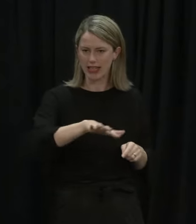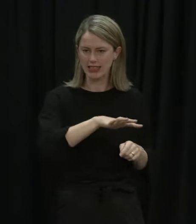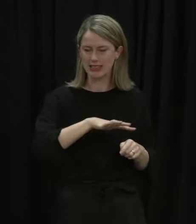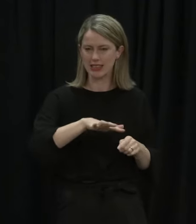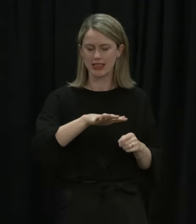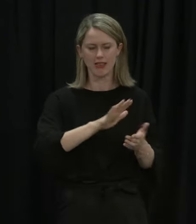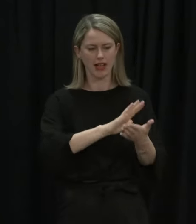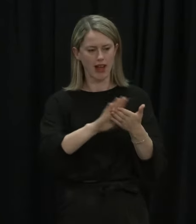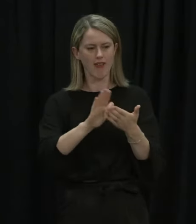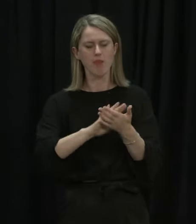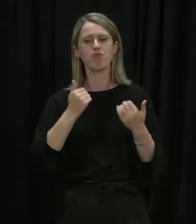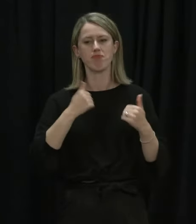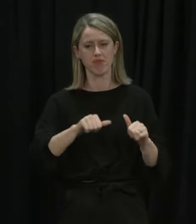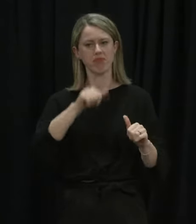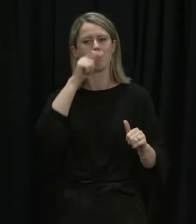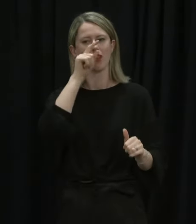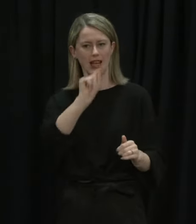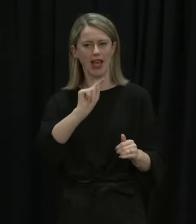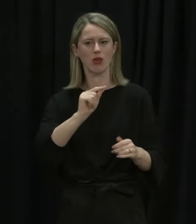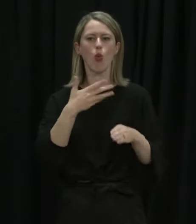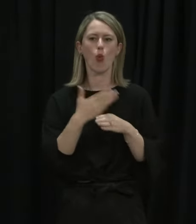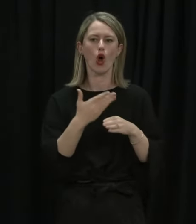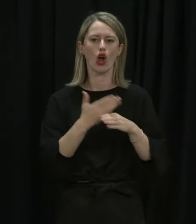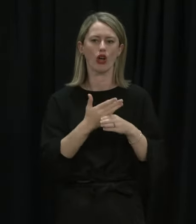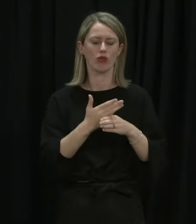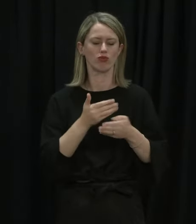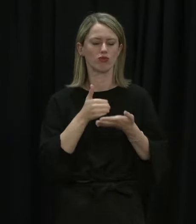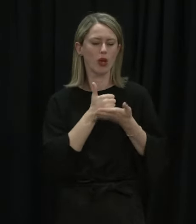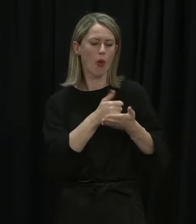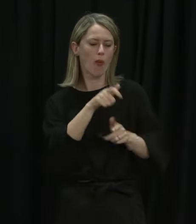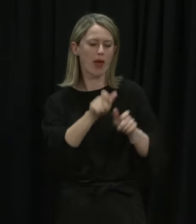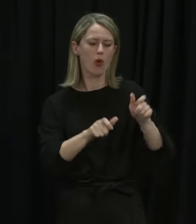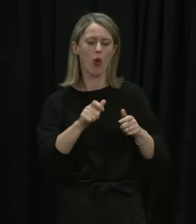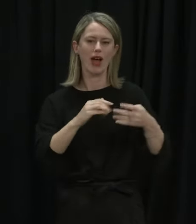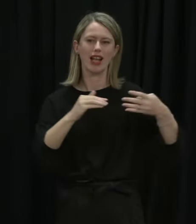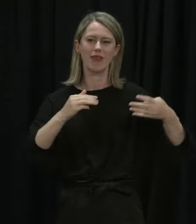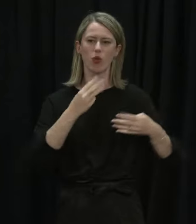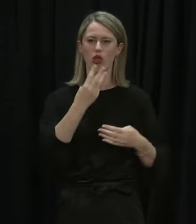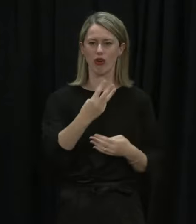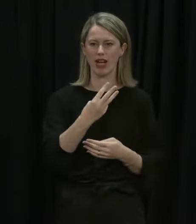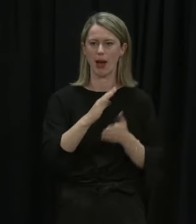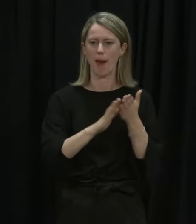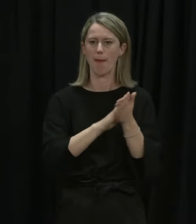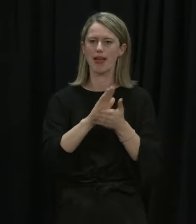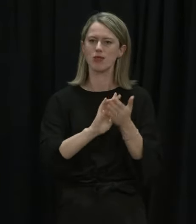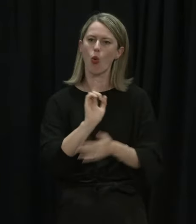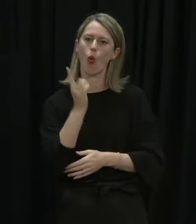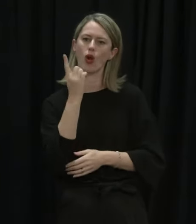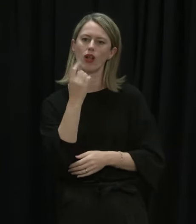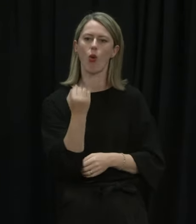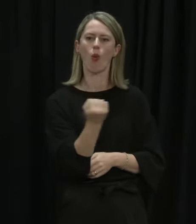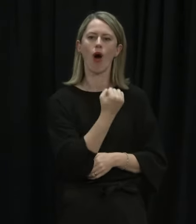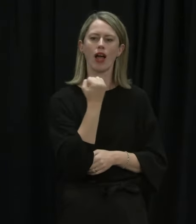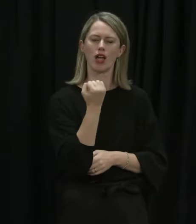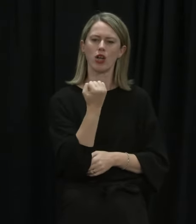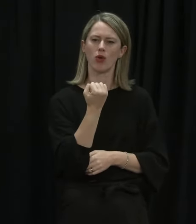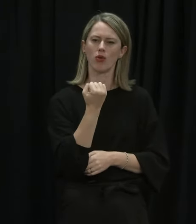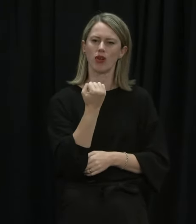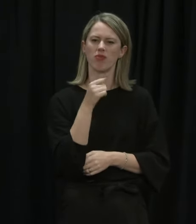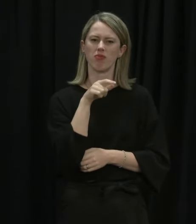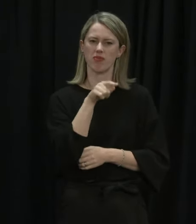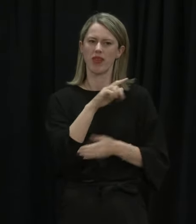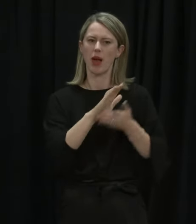clarifying that they can provide services under alert level 3, that would be in Auckland and the Waikato. This